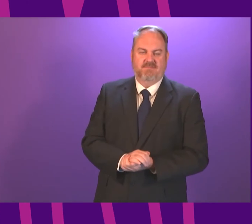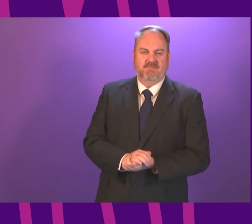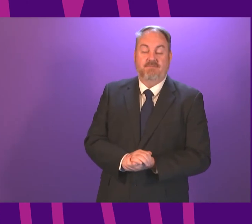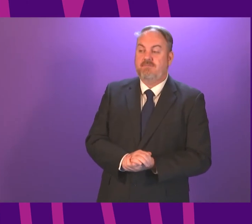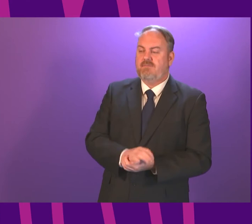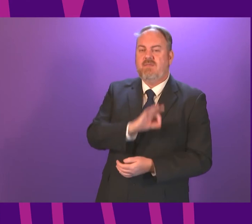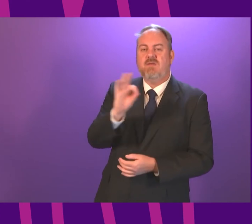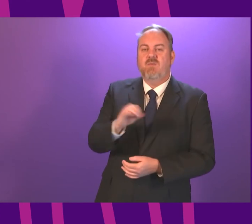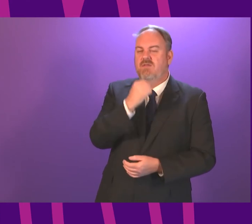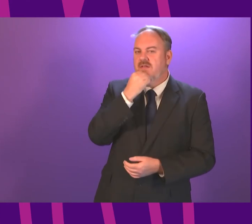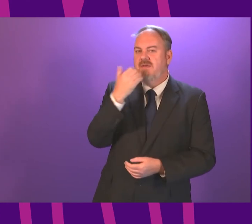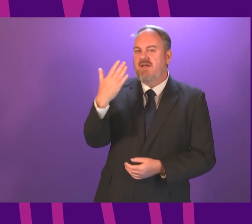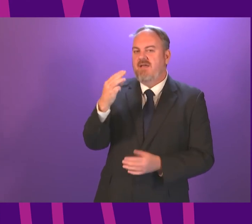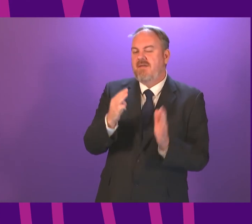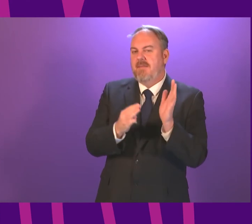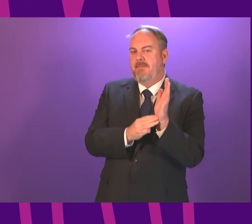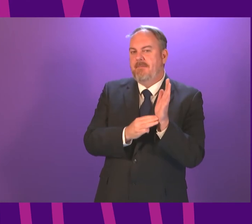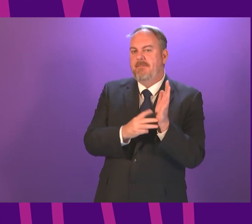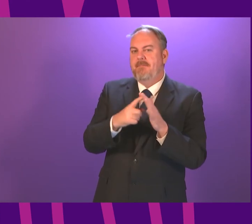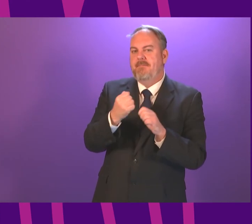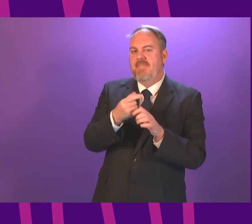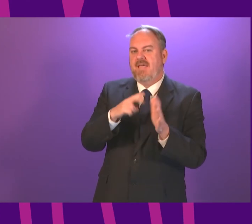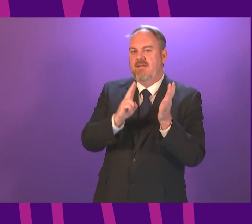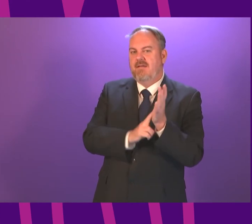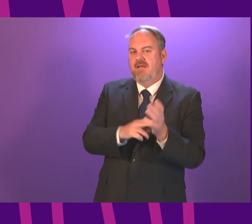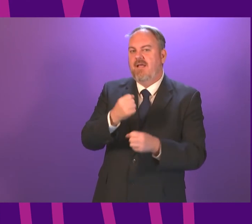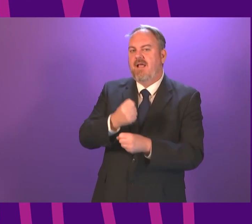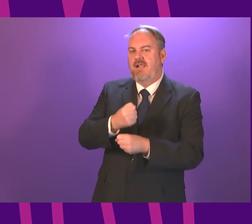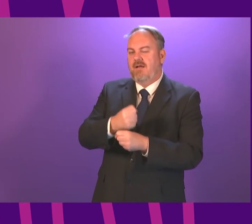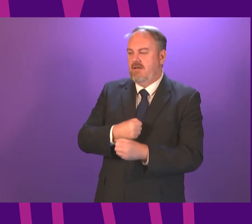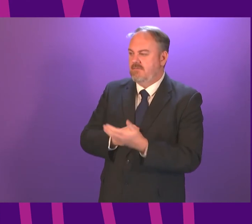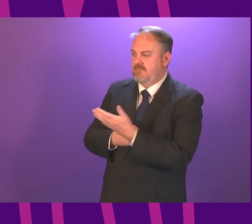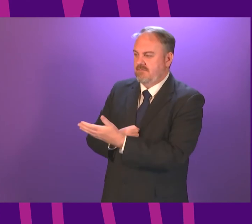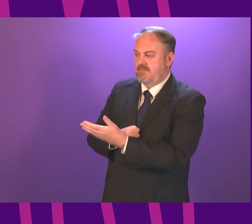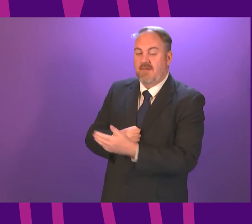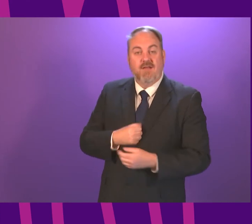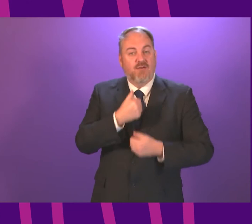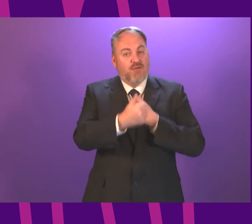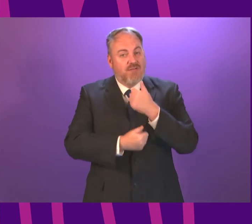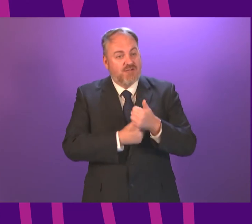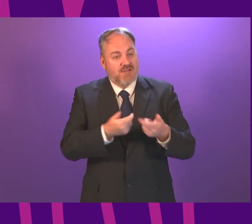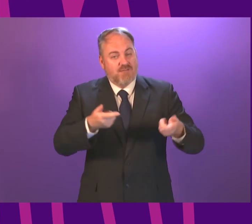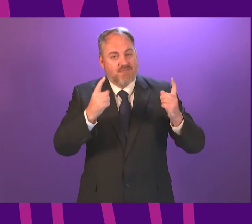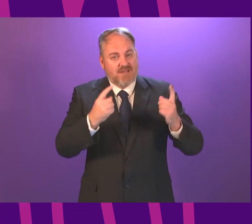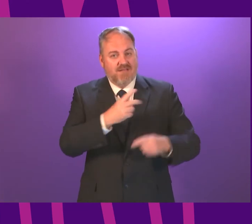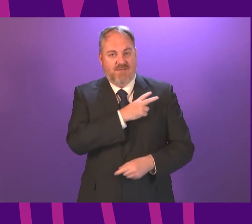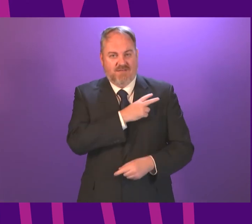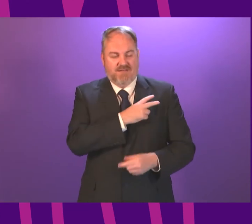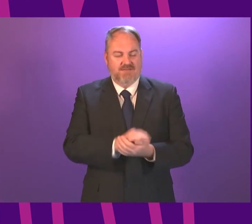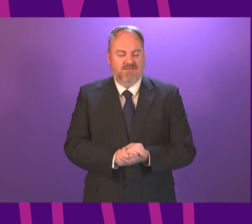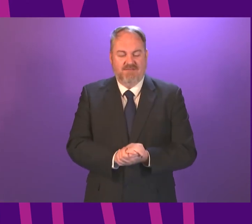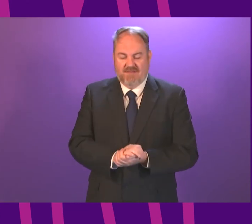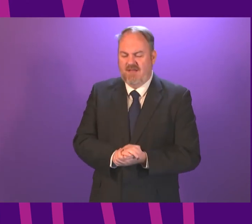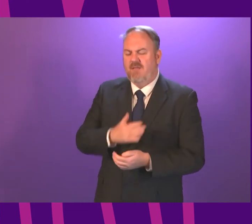Question number five, Megan Gallagher. Thank you, President Officer, and congratulations on your new role. To ask the First Minister